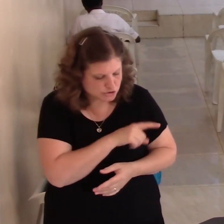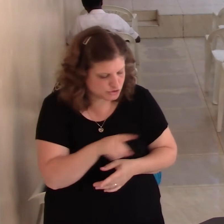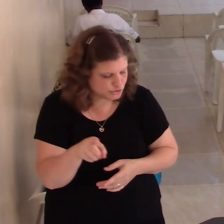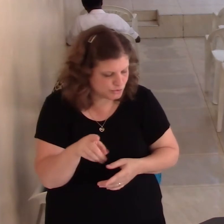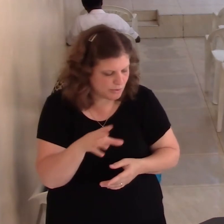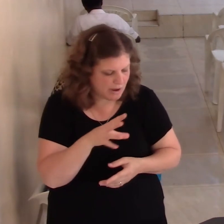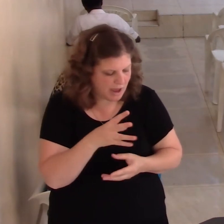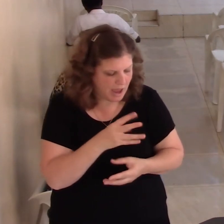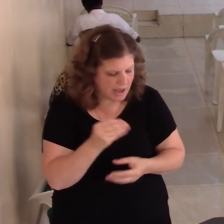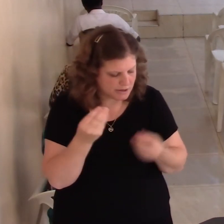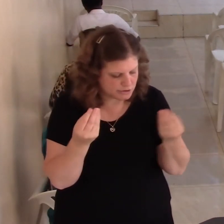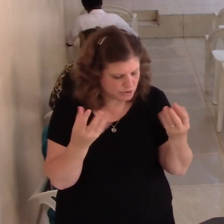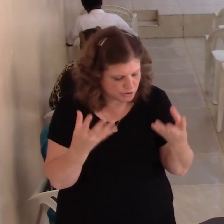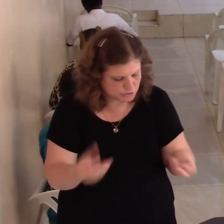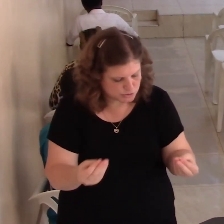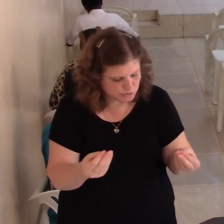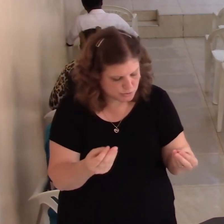And pray for them.